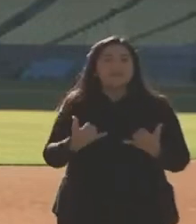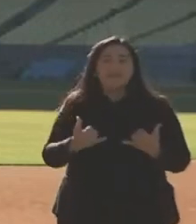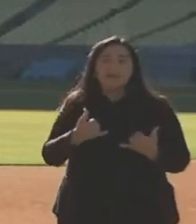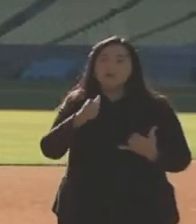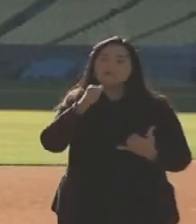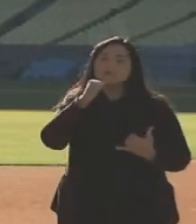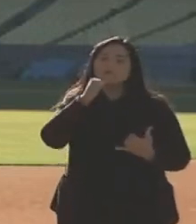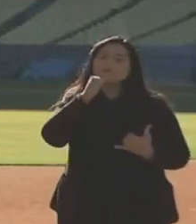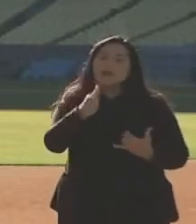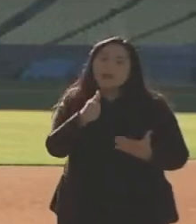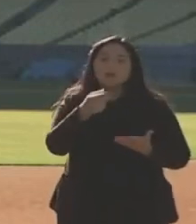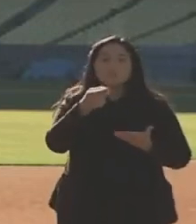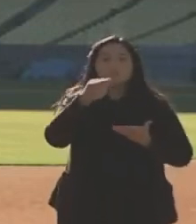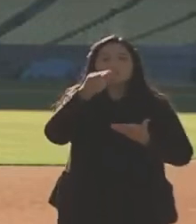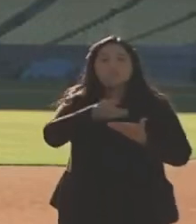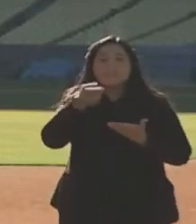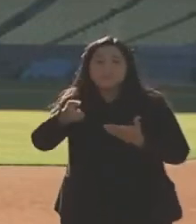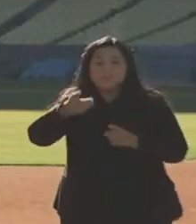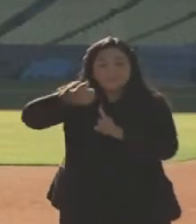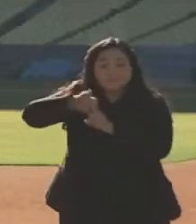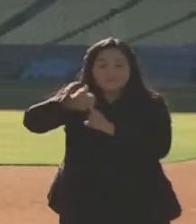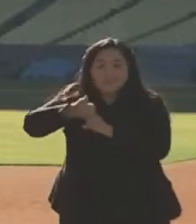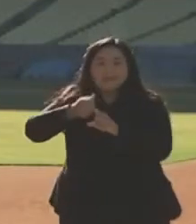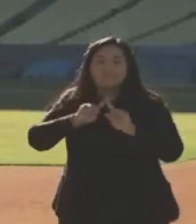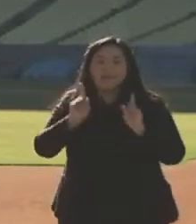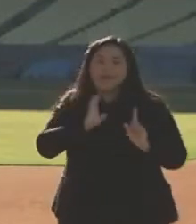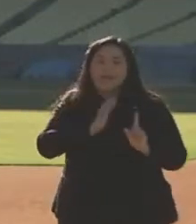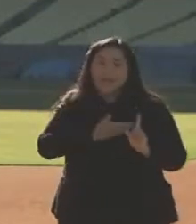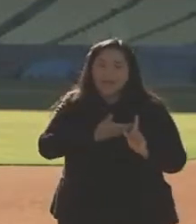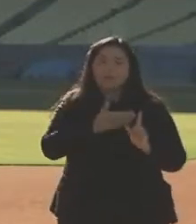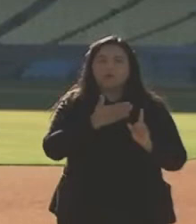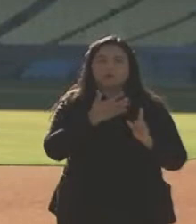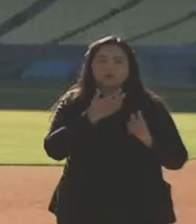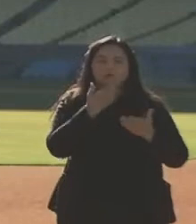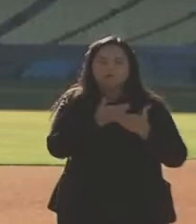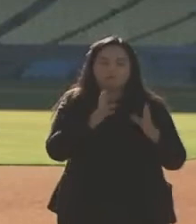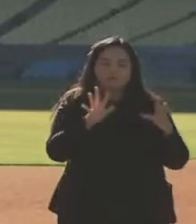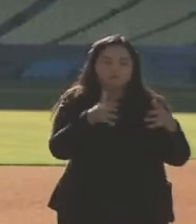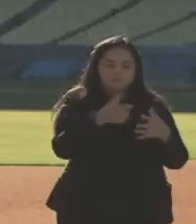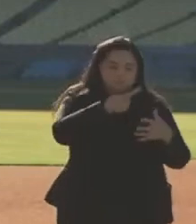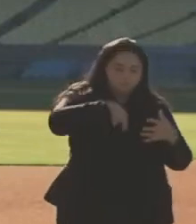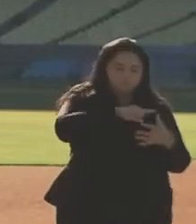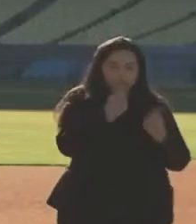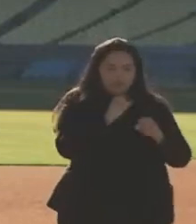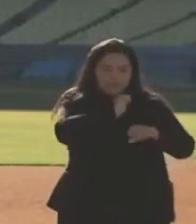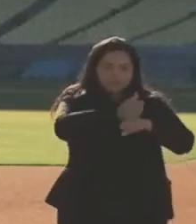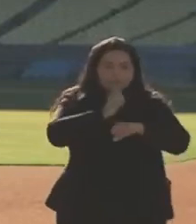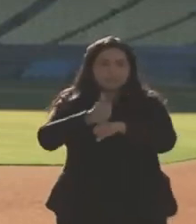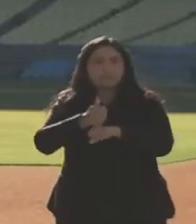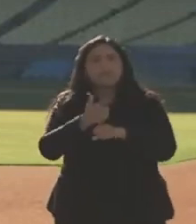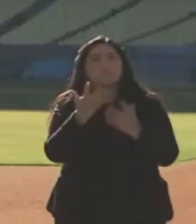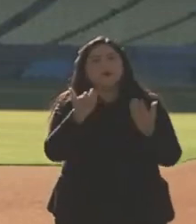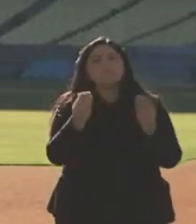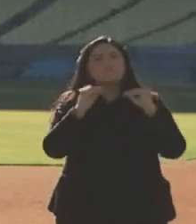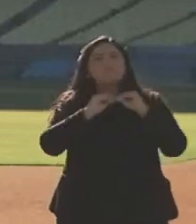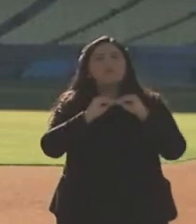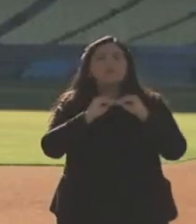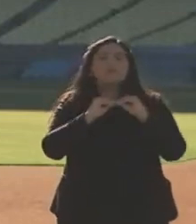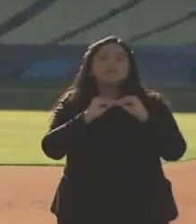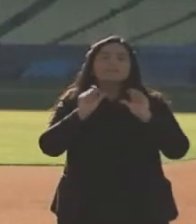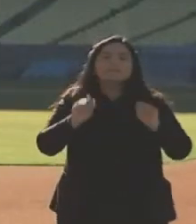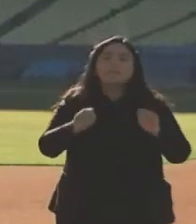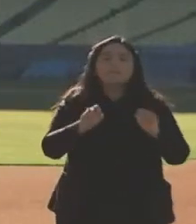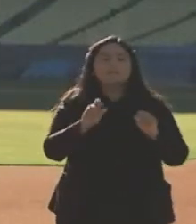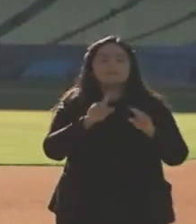It's a resourcefulness. It's a mindset and that's why we've been moving in the last week to provide more ability for vaccinators,